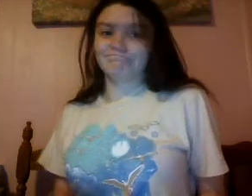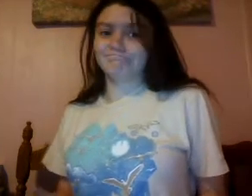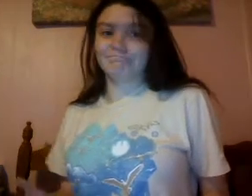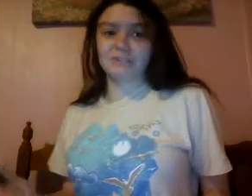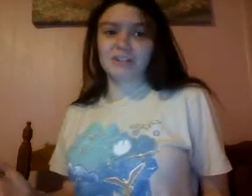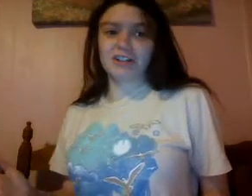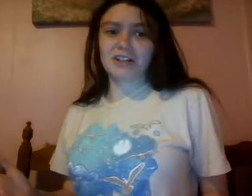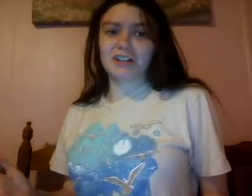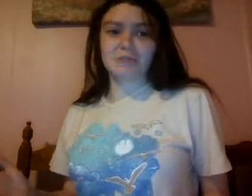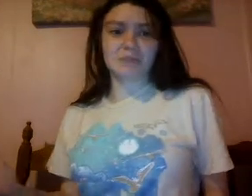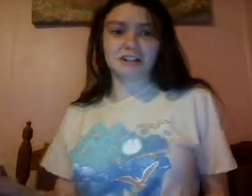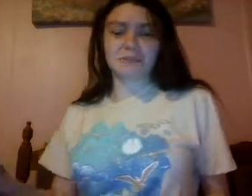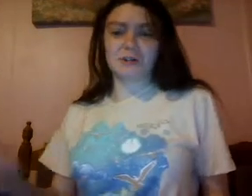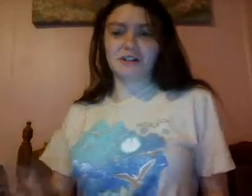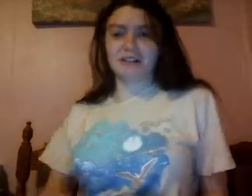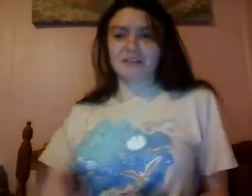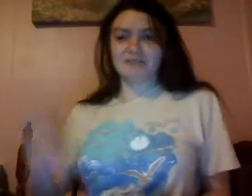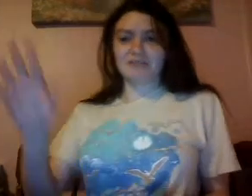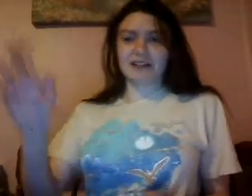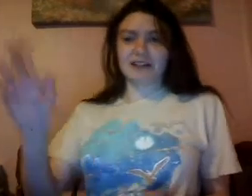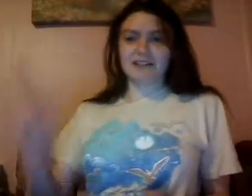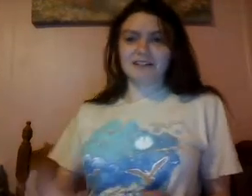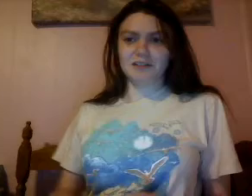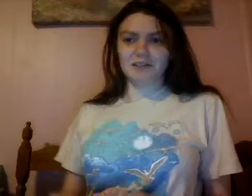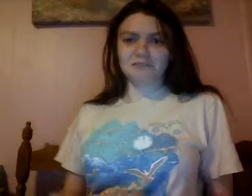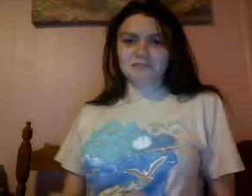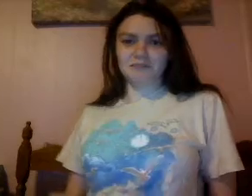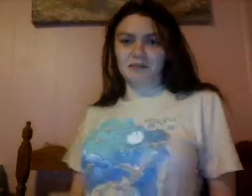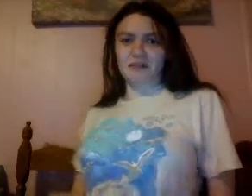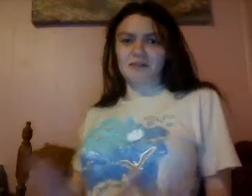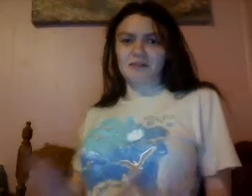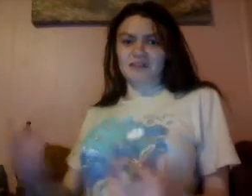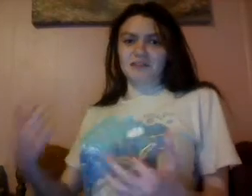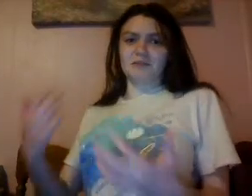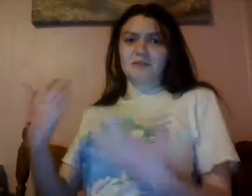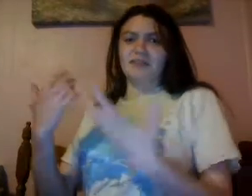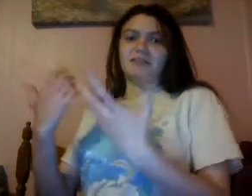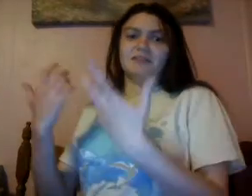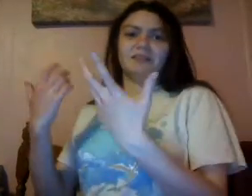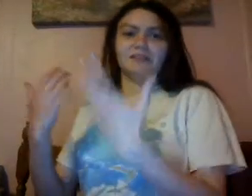Didn't change the beginning part. just added to it. My revision planning on doing it.